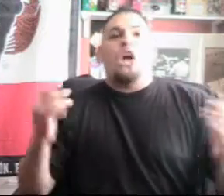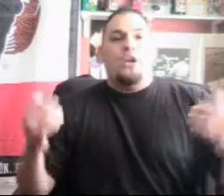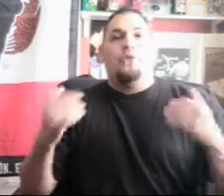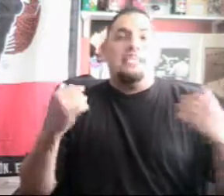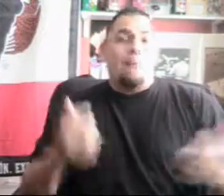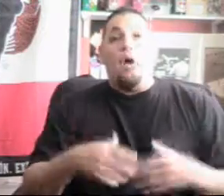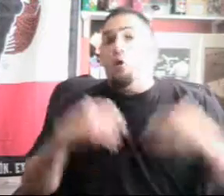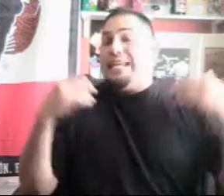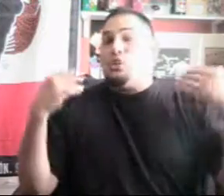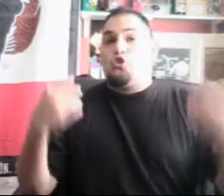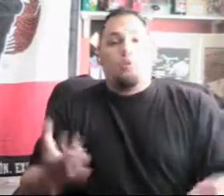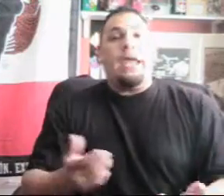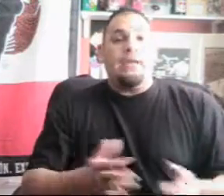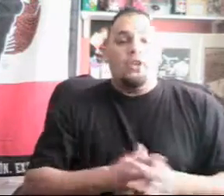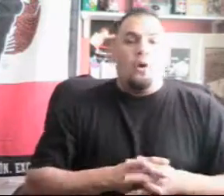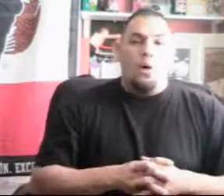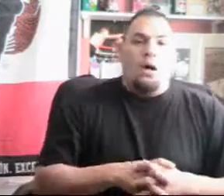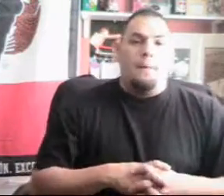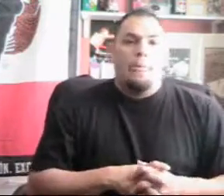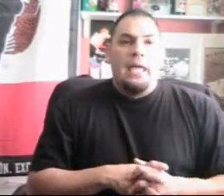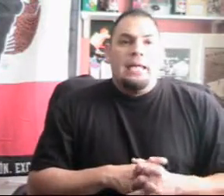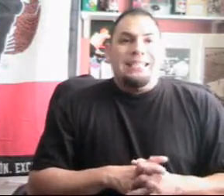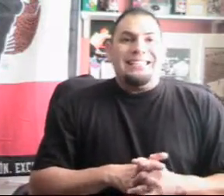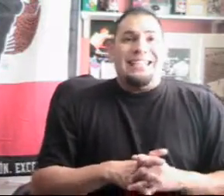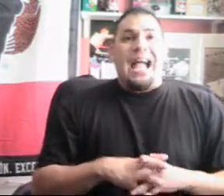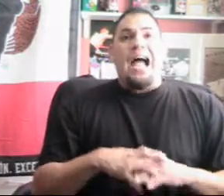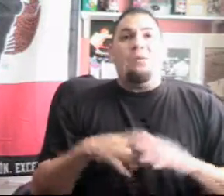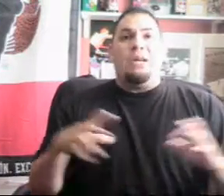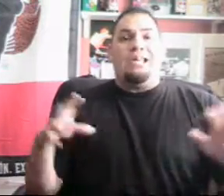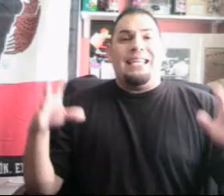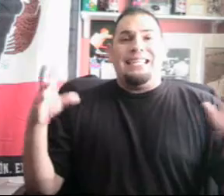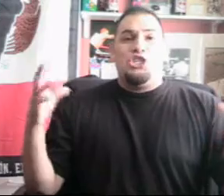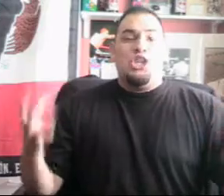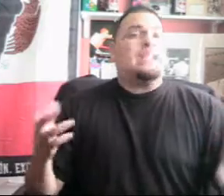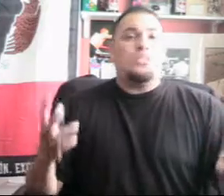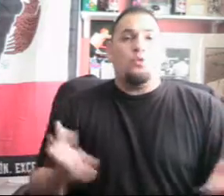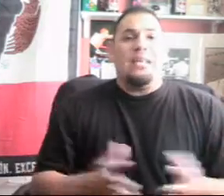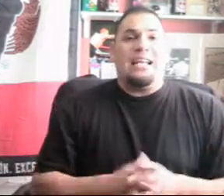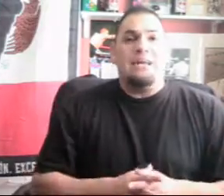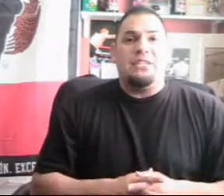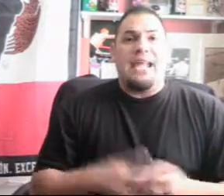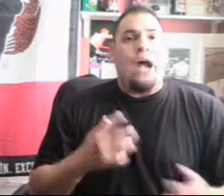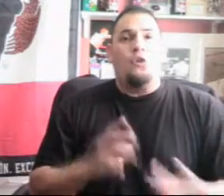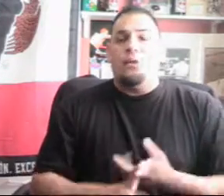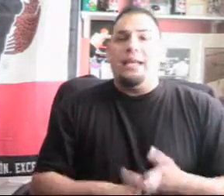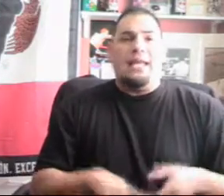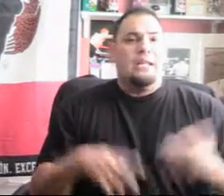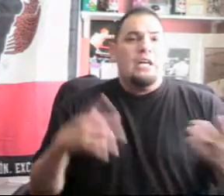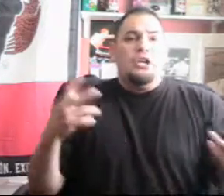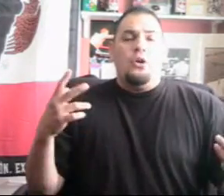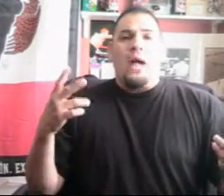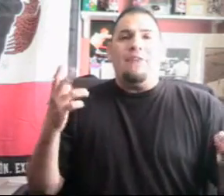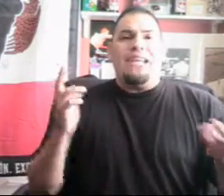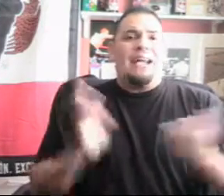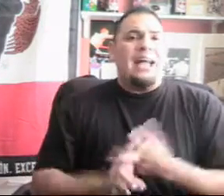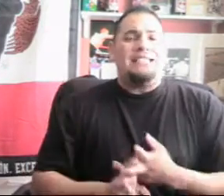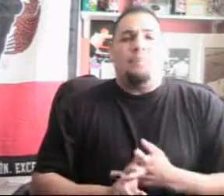under his bow when he's trained. know, um, this is a guy that is a genius when it comes to countering and, you know, having a classic